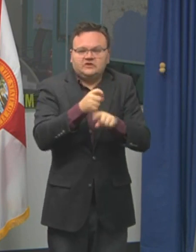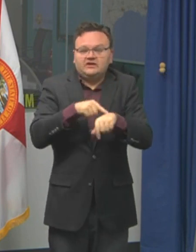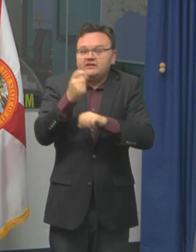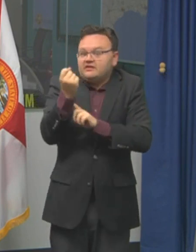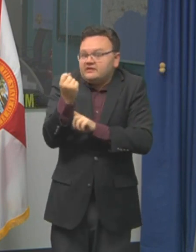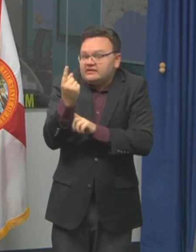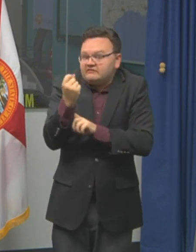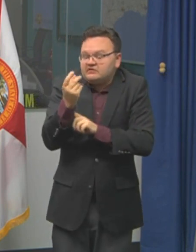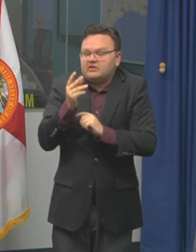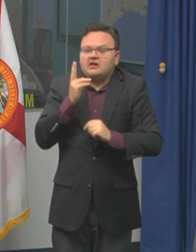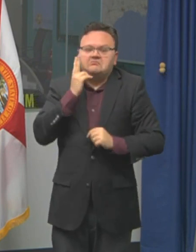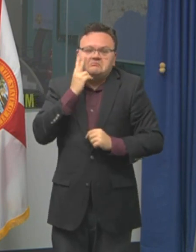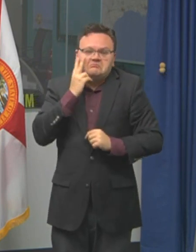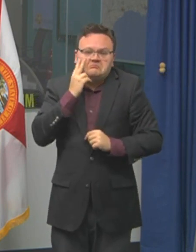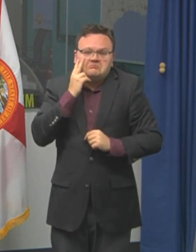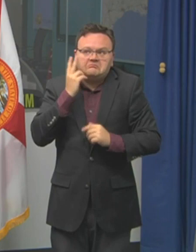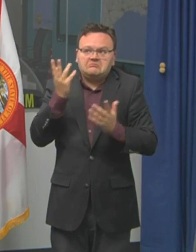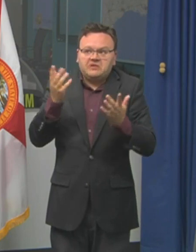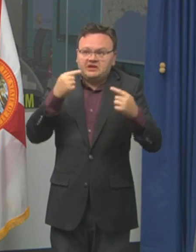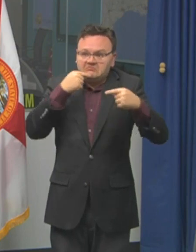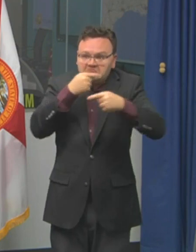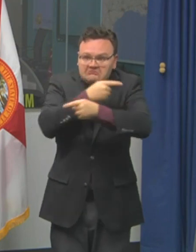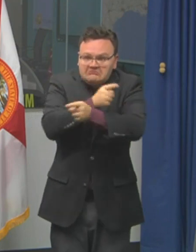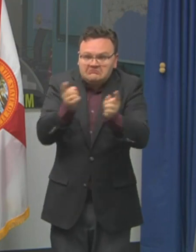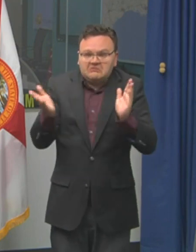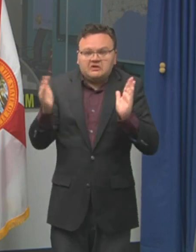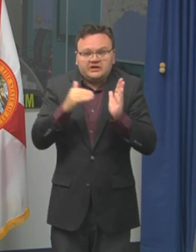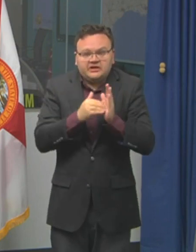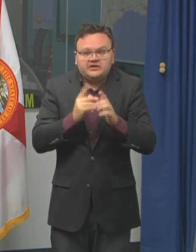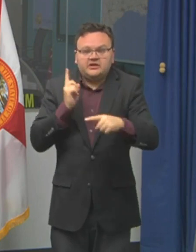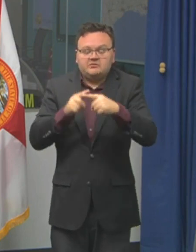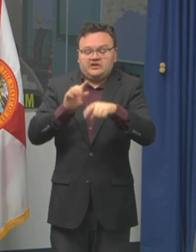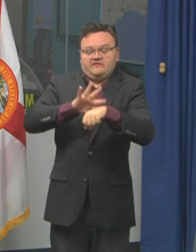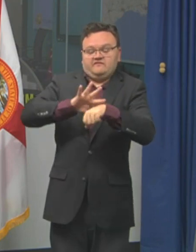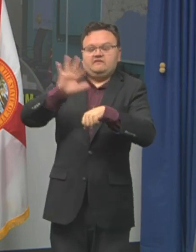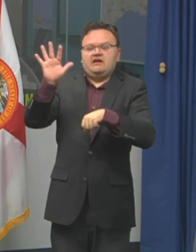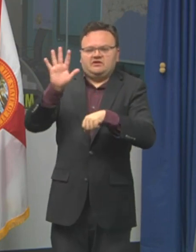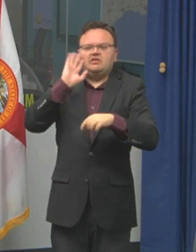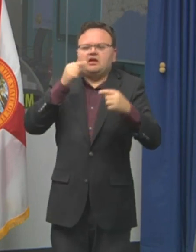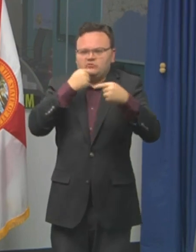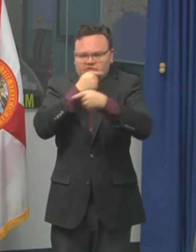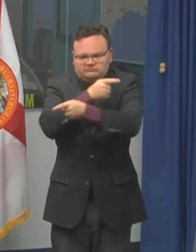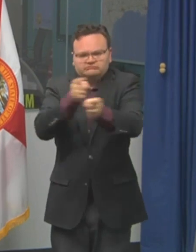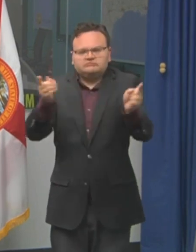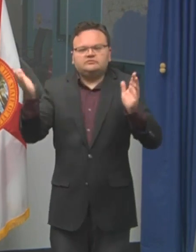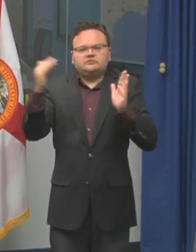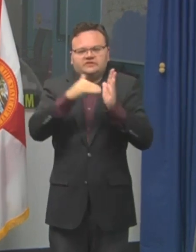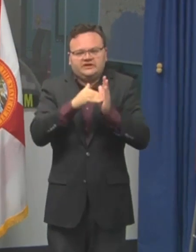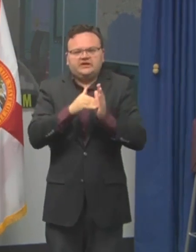then we'll obviously have a 5 p.m. advisory as well. So we'll continue to provide updates as we go. Thanks.